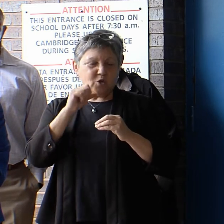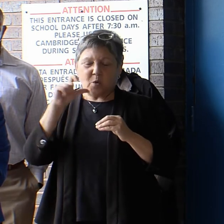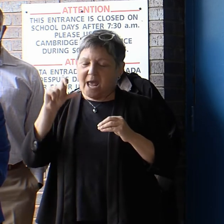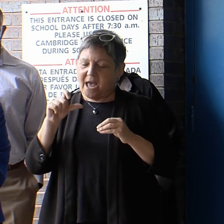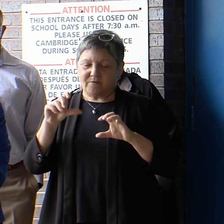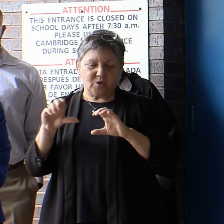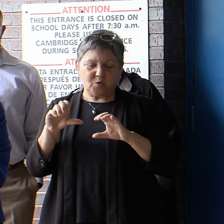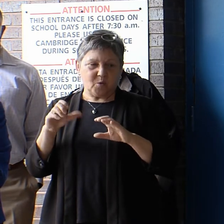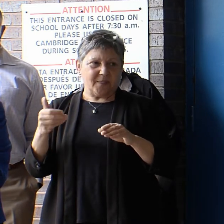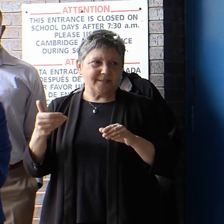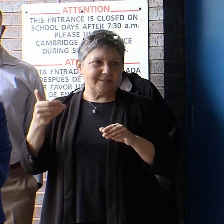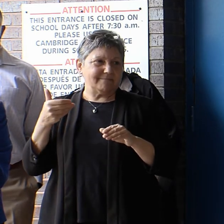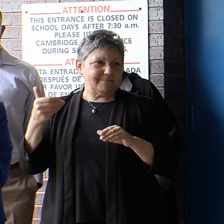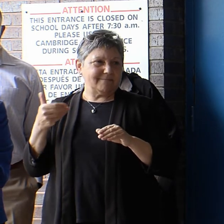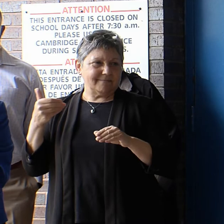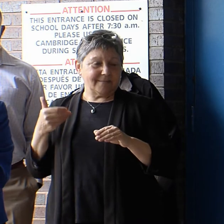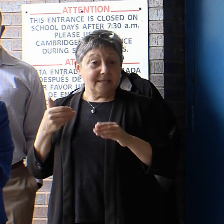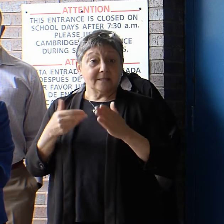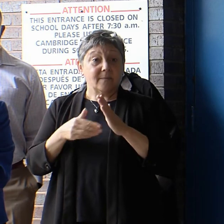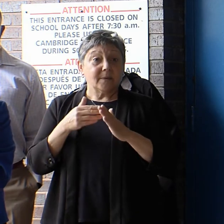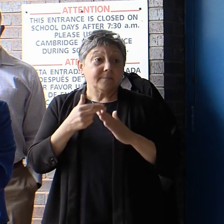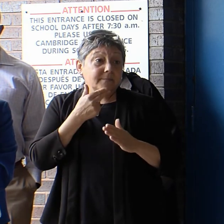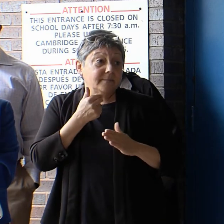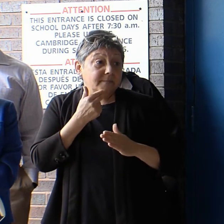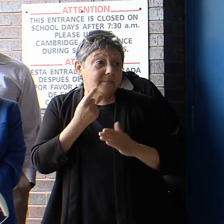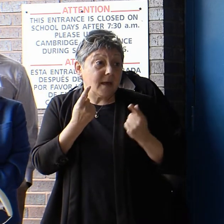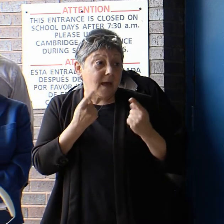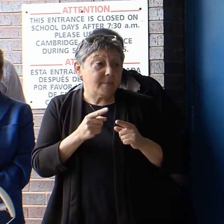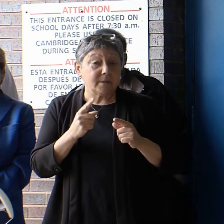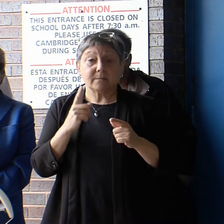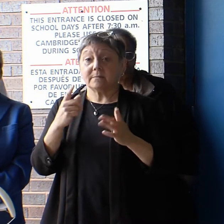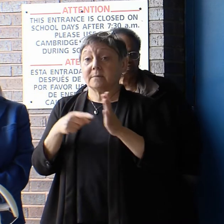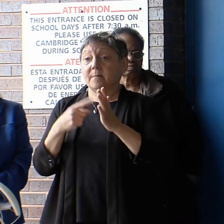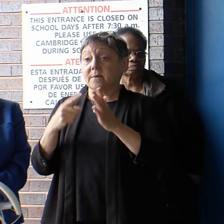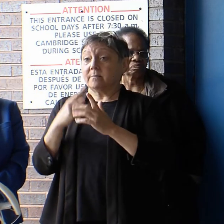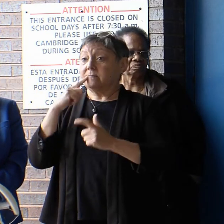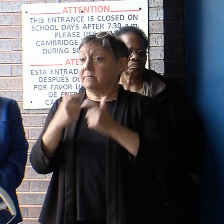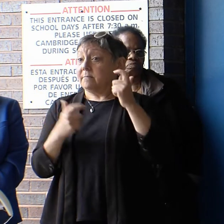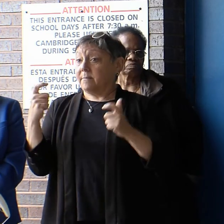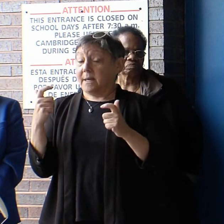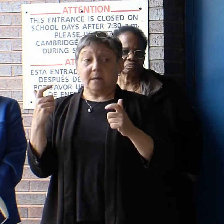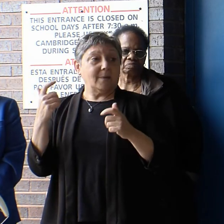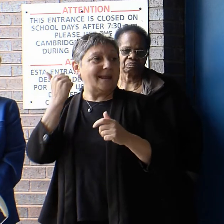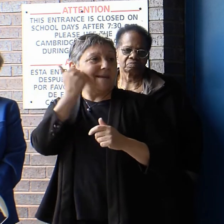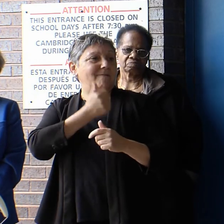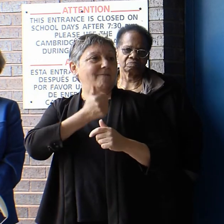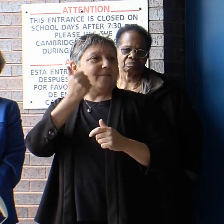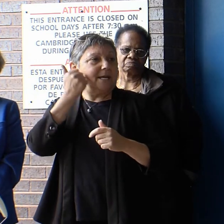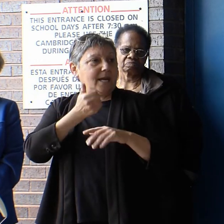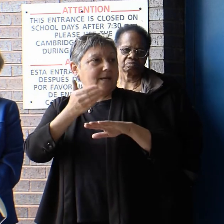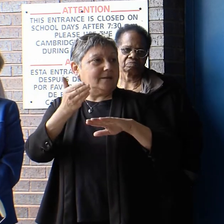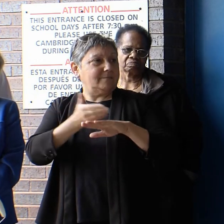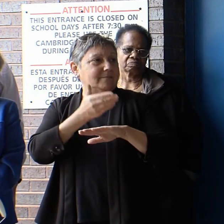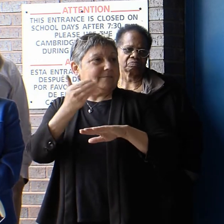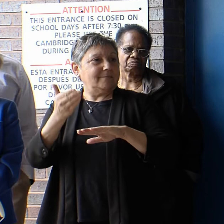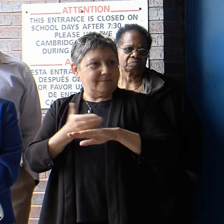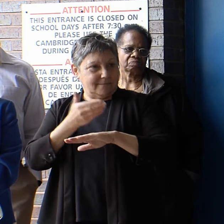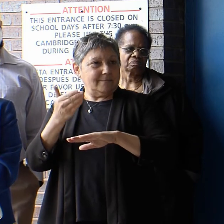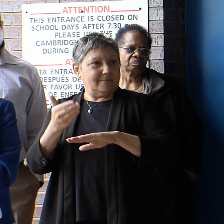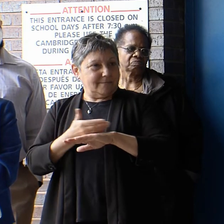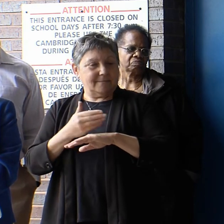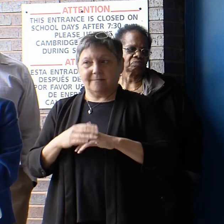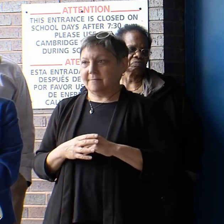been done. Sometimes it's a really small thing, and sometimes it's a bigger thing. We work on that every single day. This is